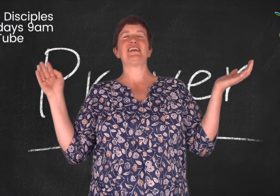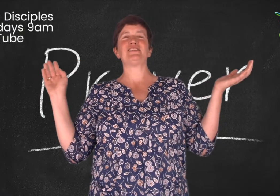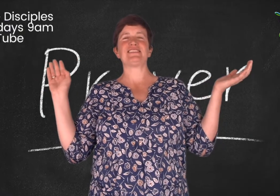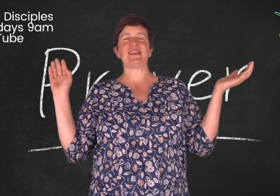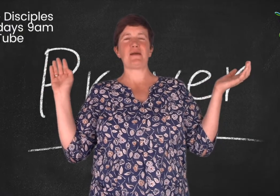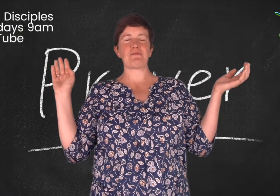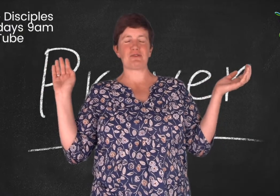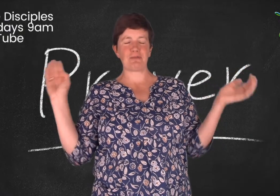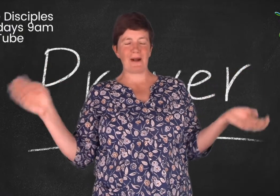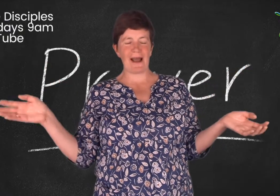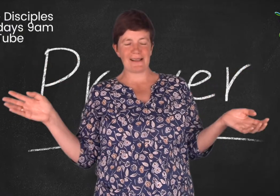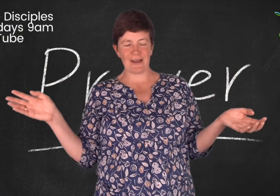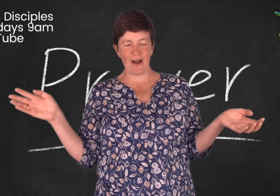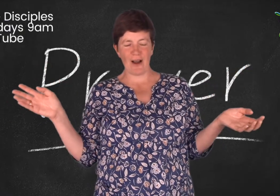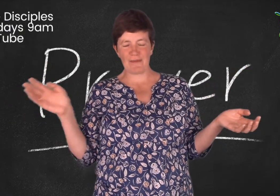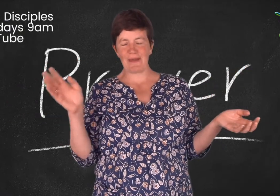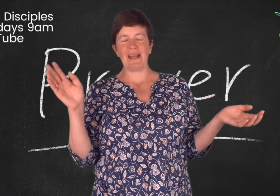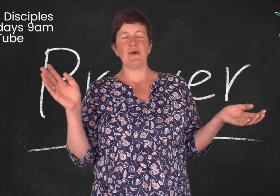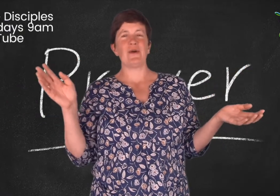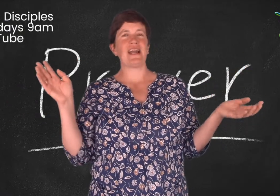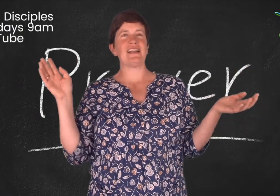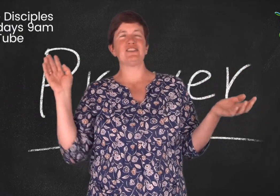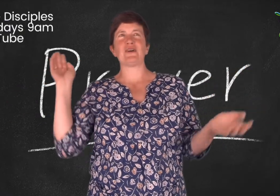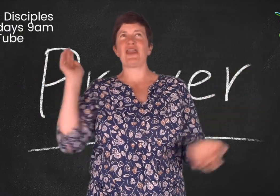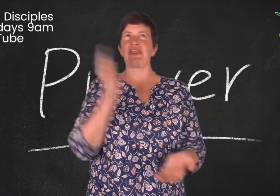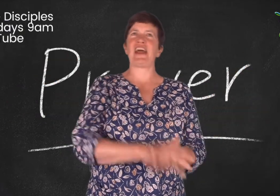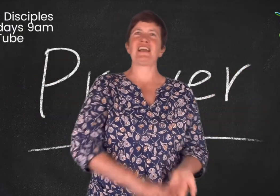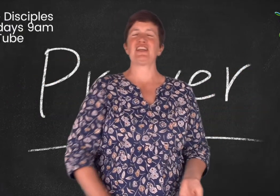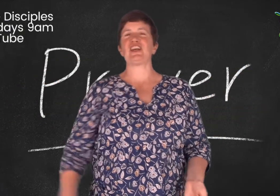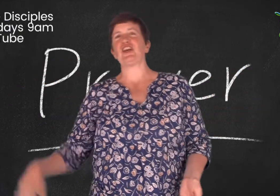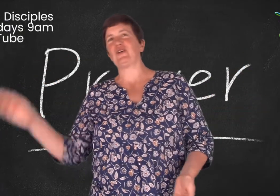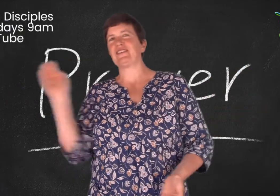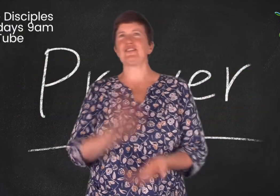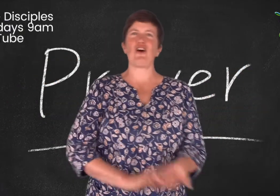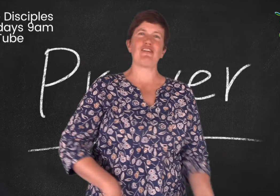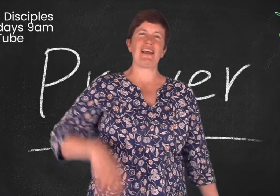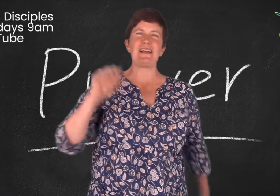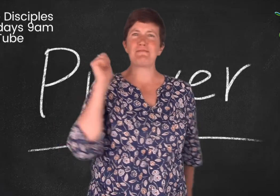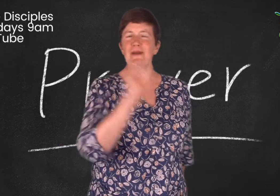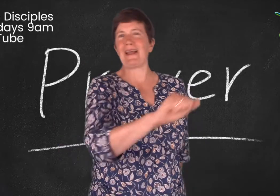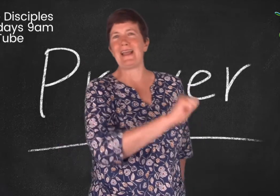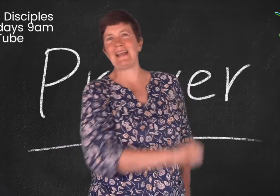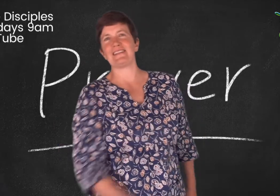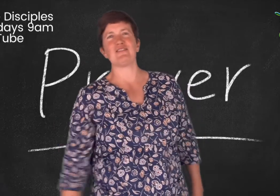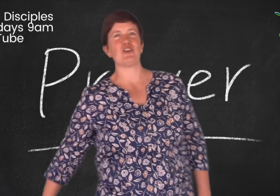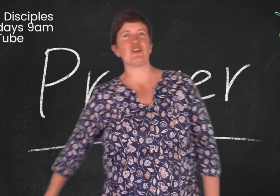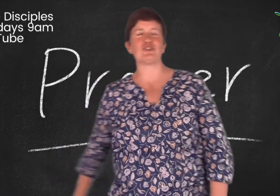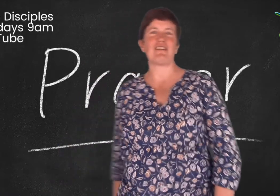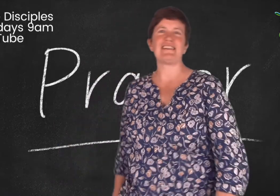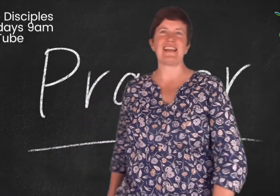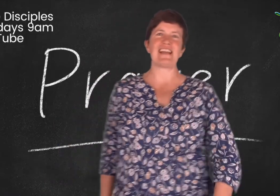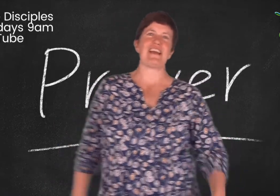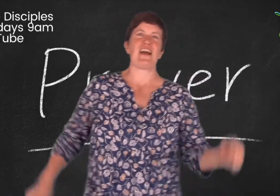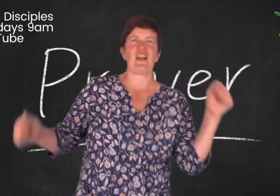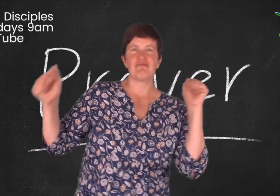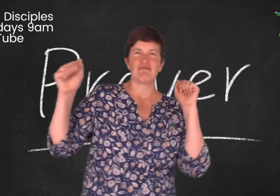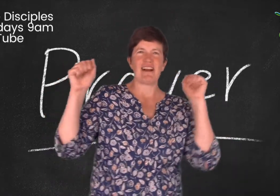Disciples Prayer Time. We're going to do a thank you, a sorry, and a please. Have you got yours ready? Ready?